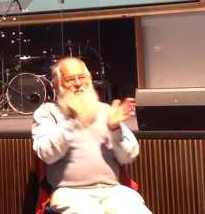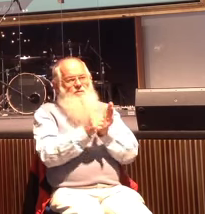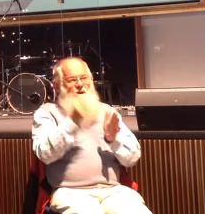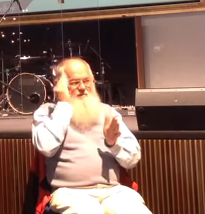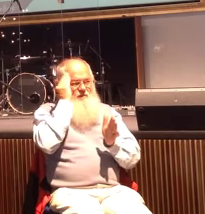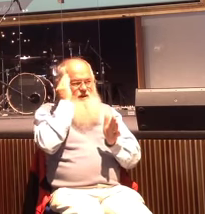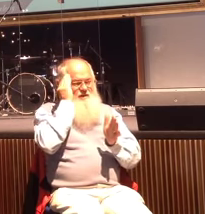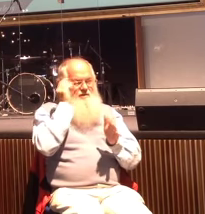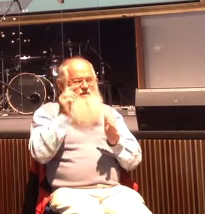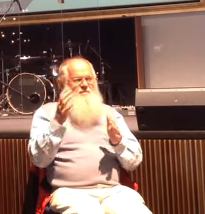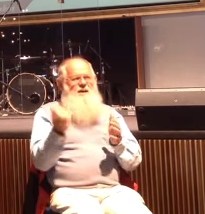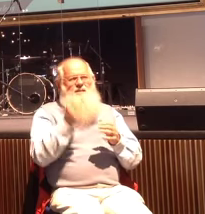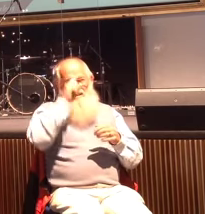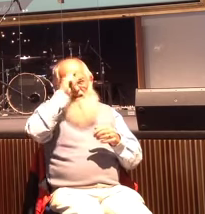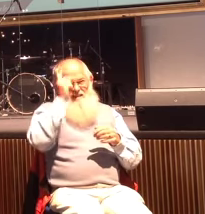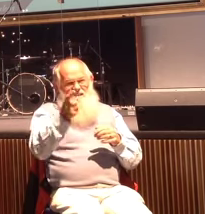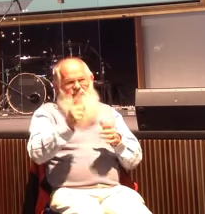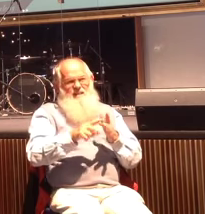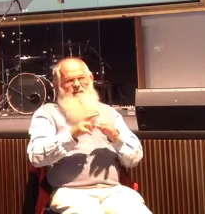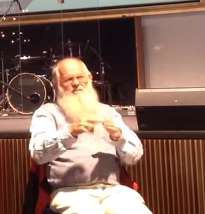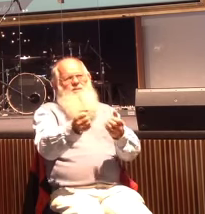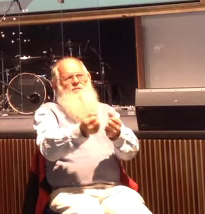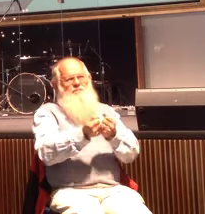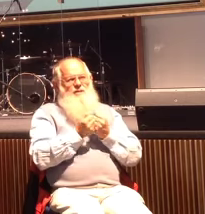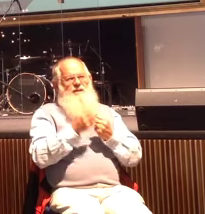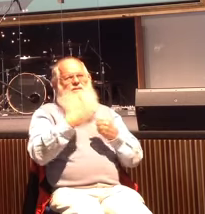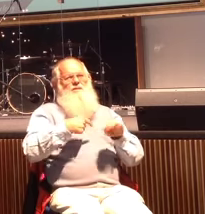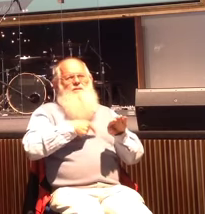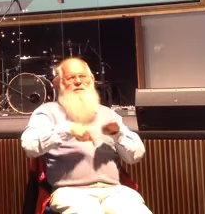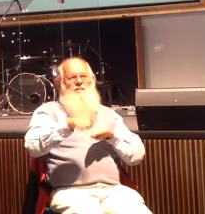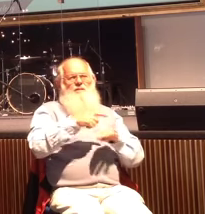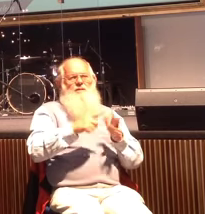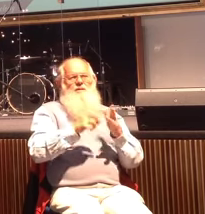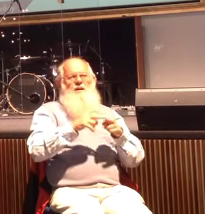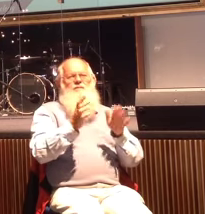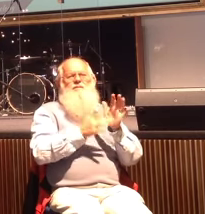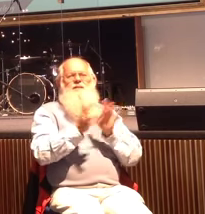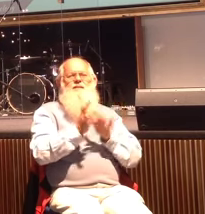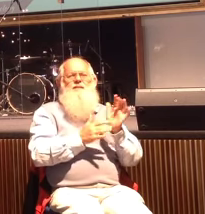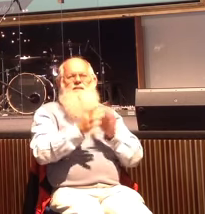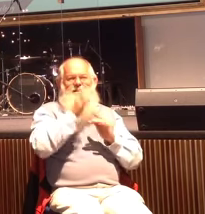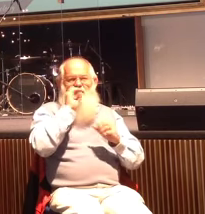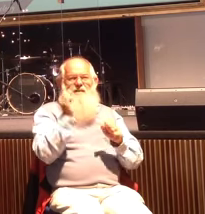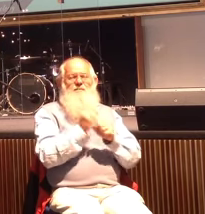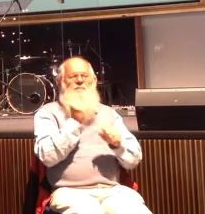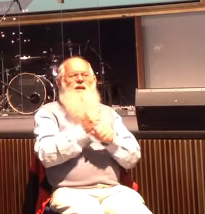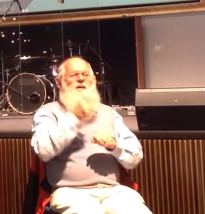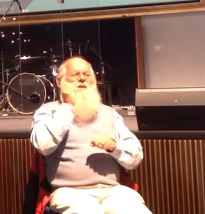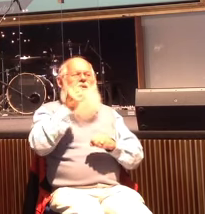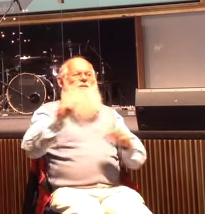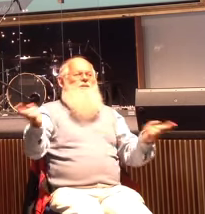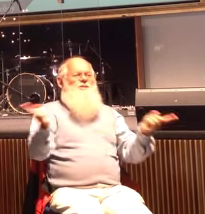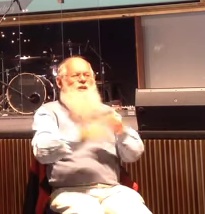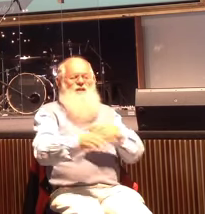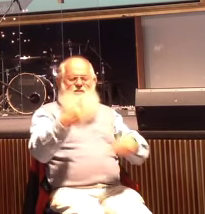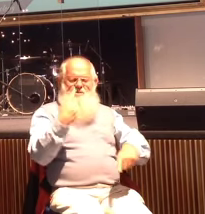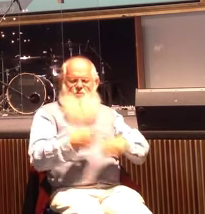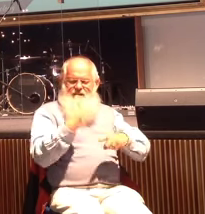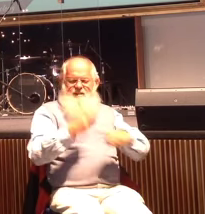understand, if you can bring it to the feet of Jesus, he has the authority to make a change in the blink of an eye. This man had been isolated